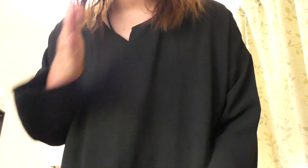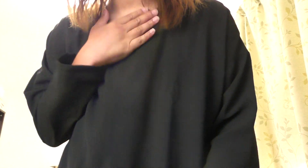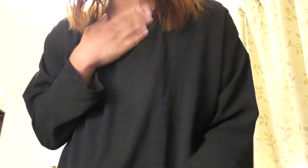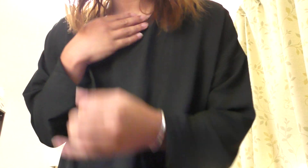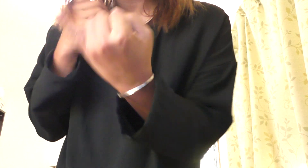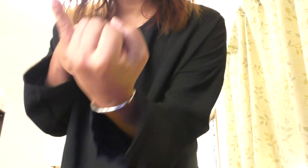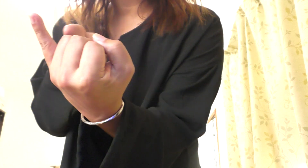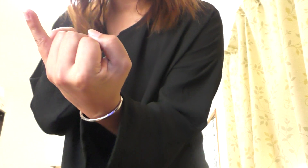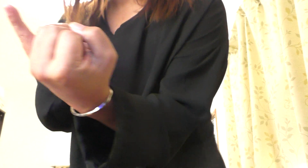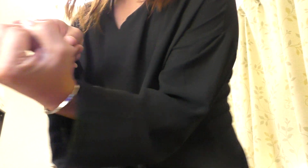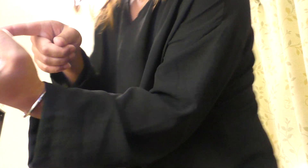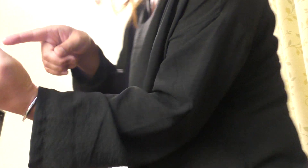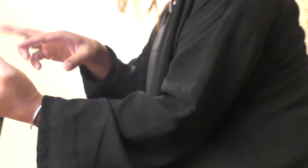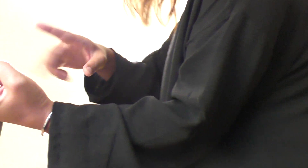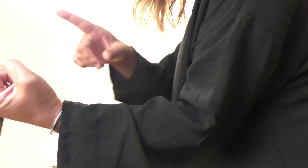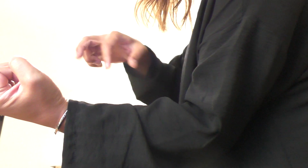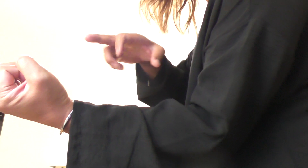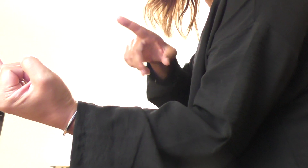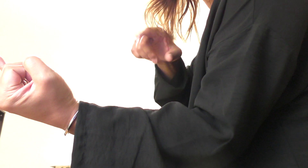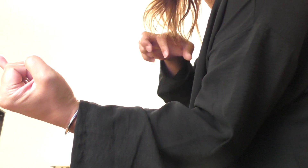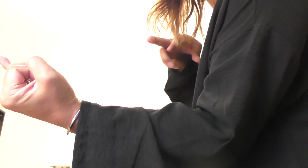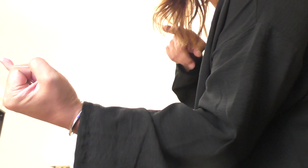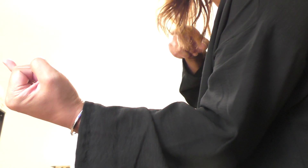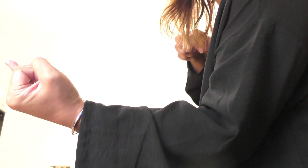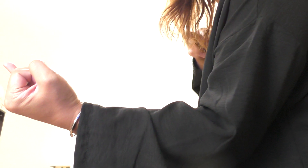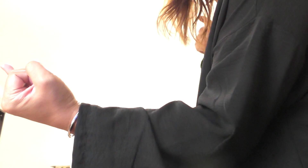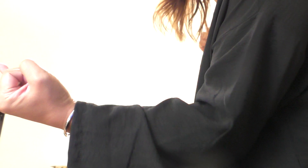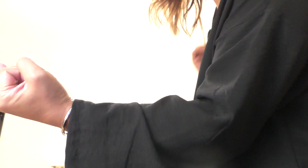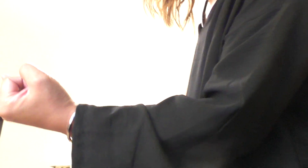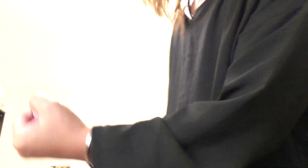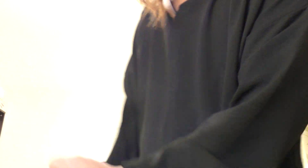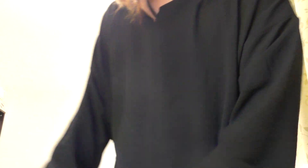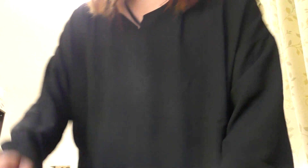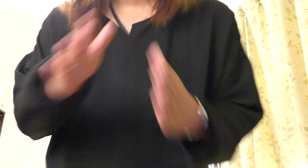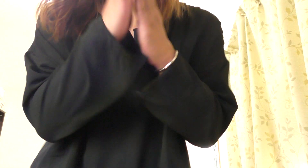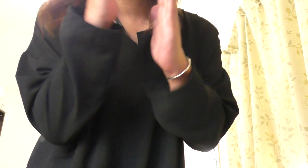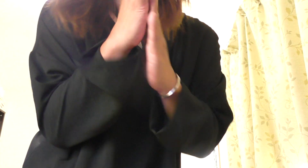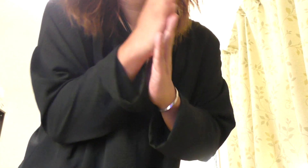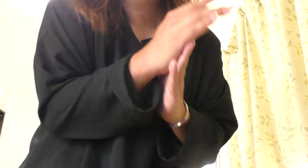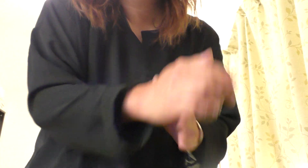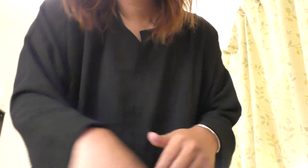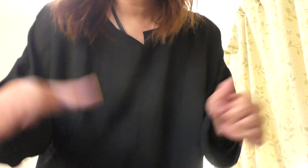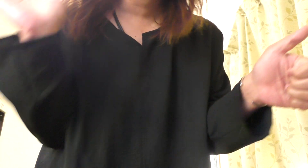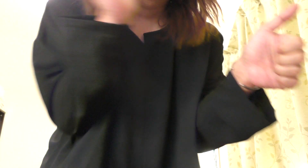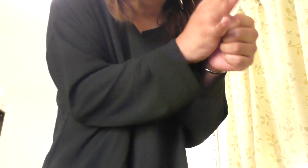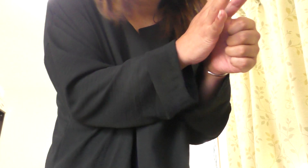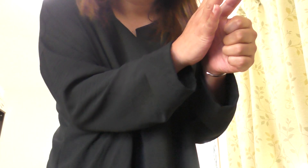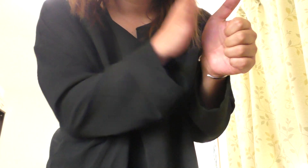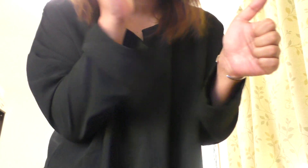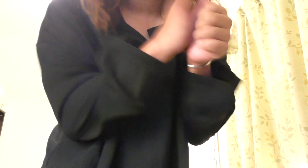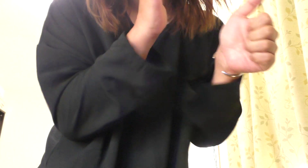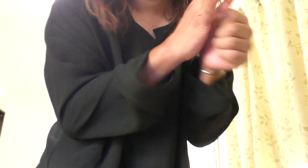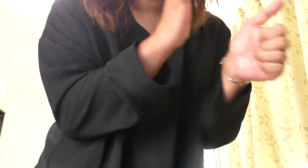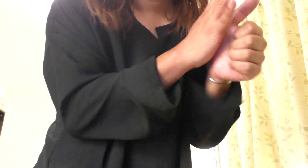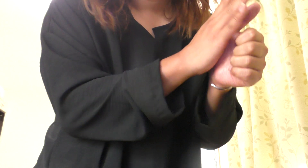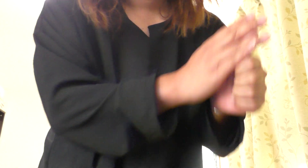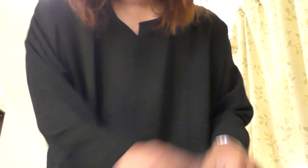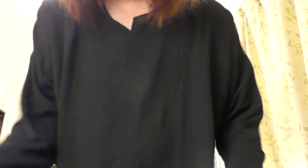I'm hiding from you and your soul of eyes My God, I thought you were someone to lie on